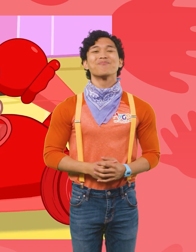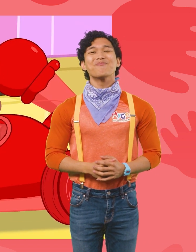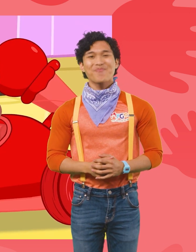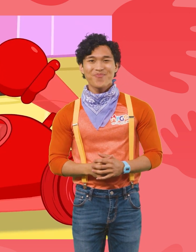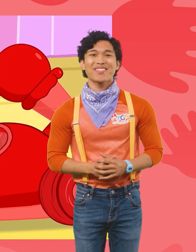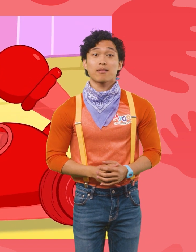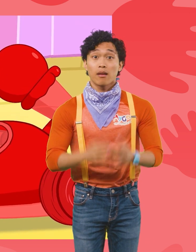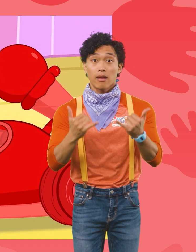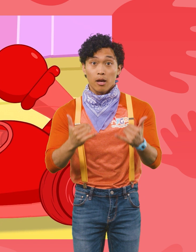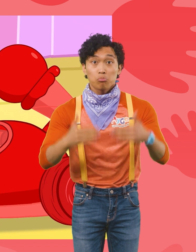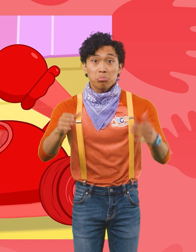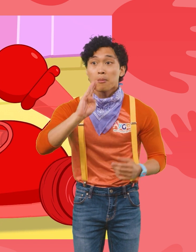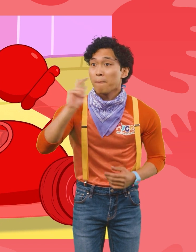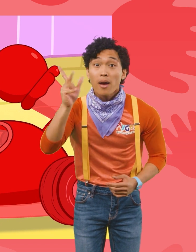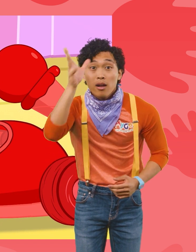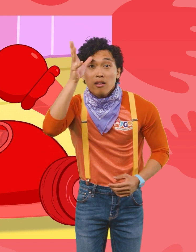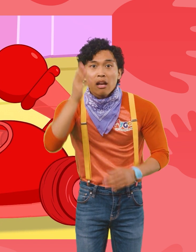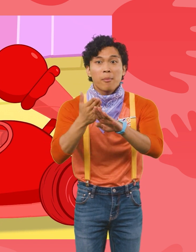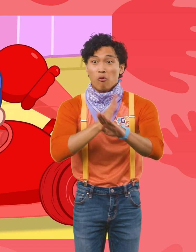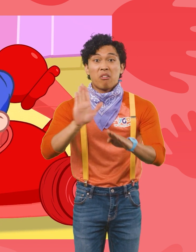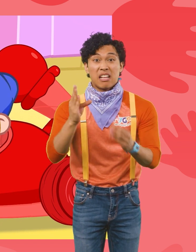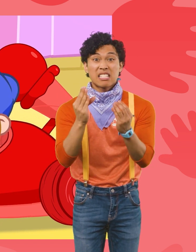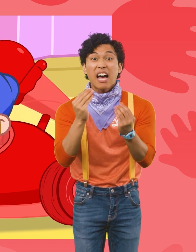Now let's get back to Daddy before his ice cream melts!